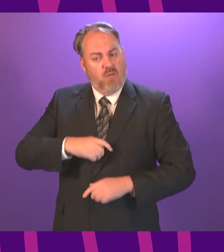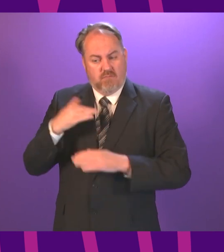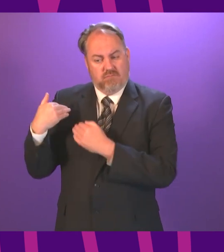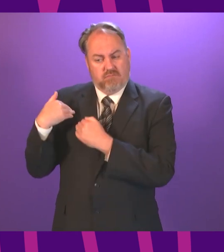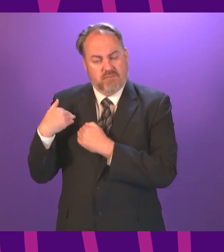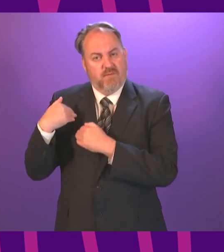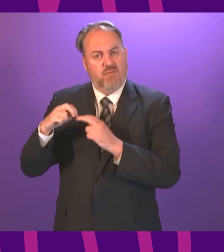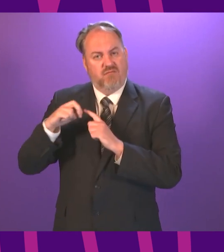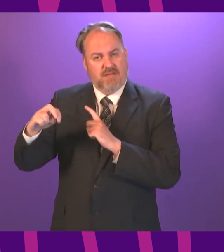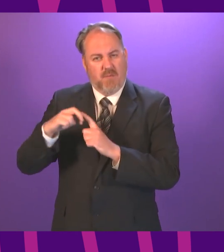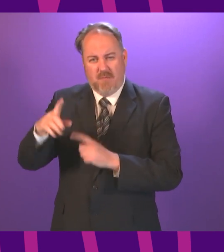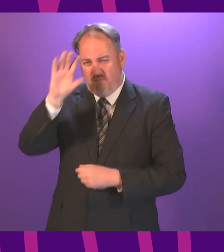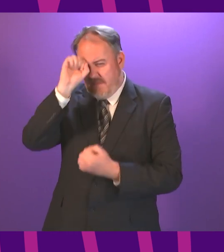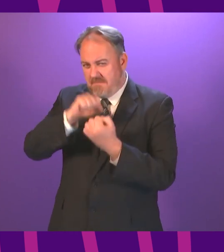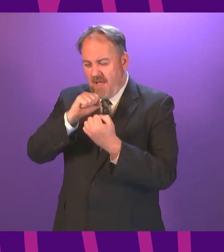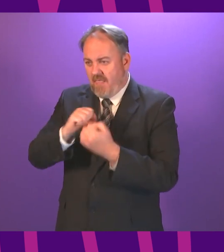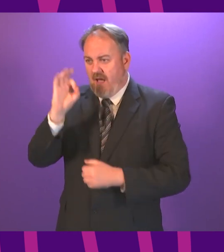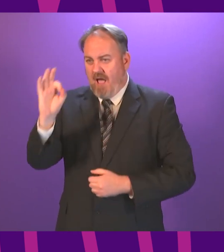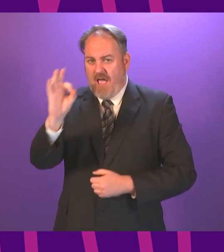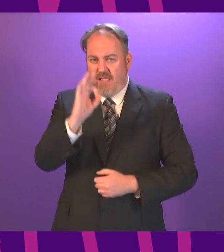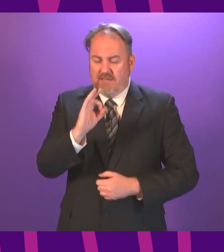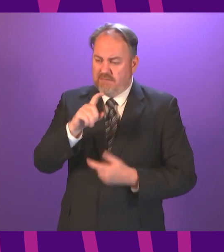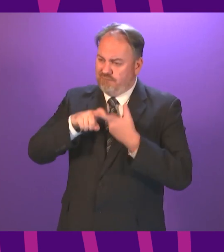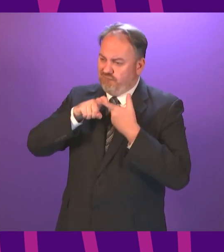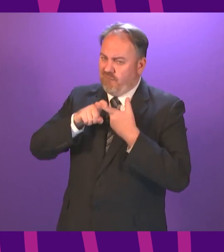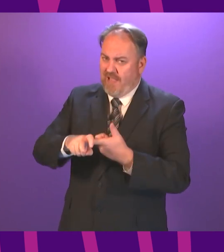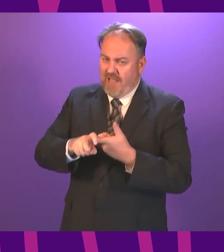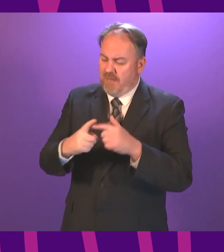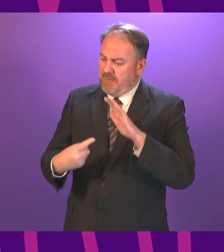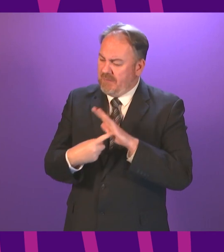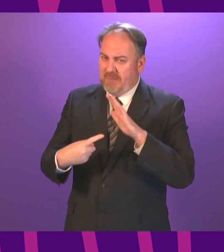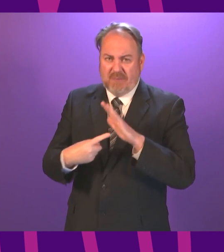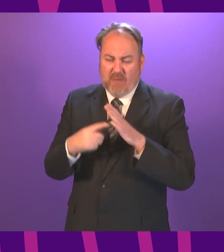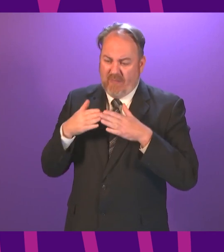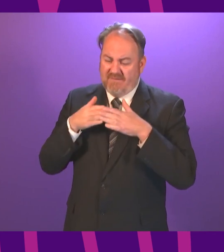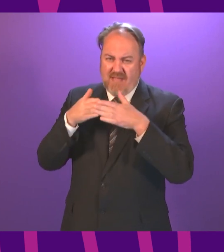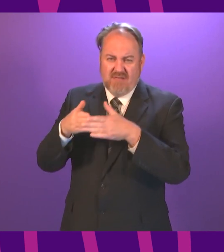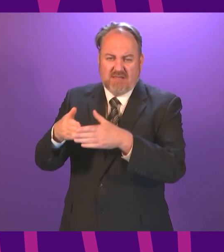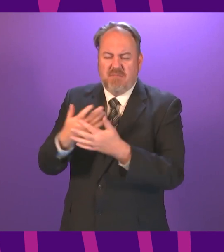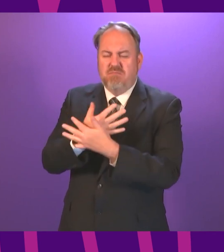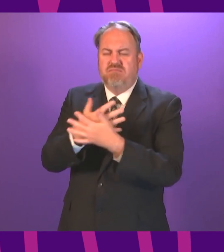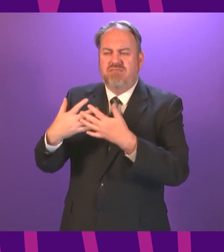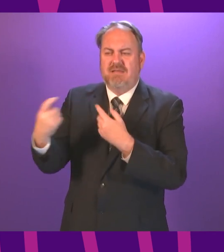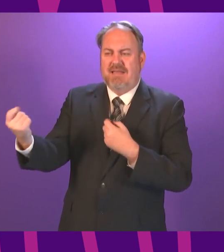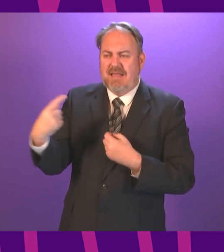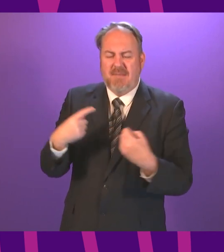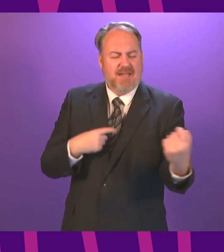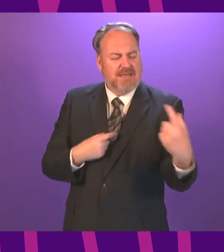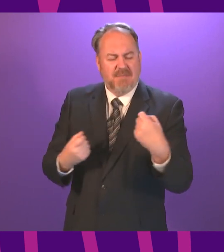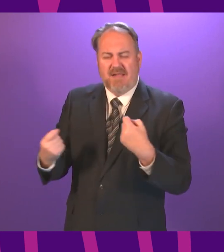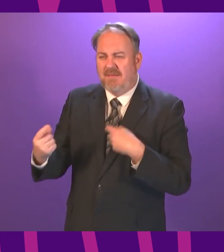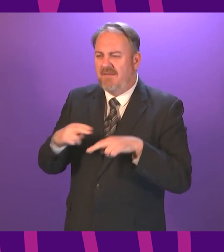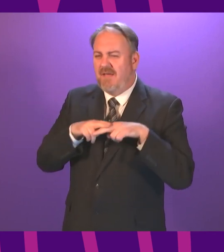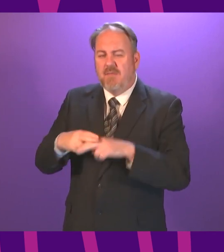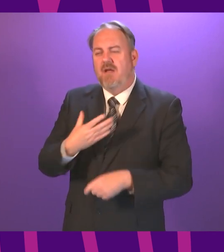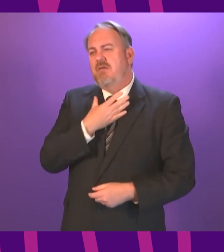economy of any island depends on its ferry. I have been deluged in recent weeks by emails from families desperate to